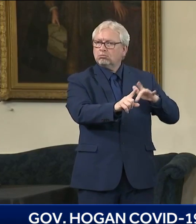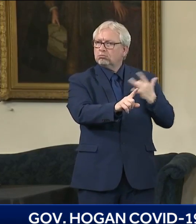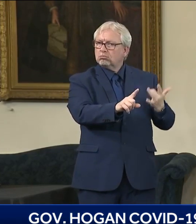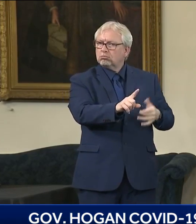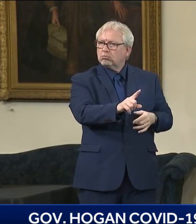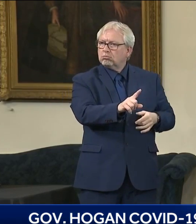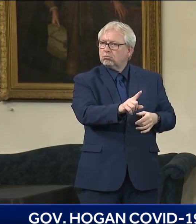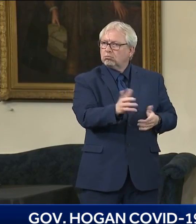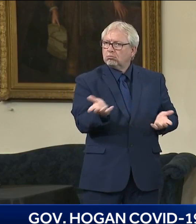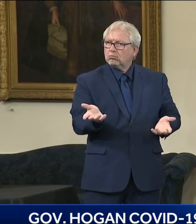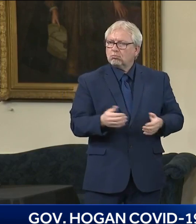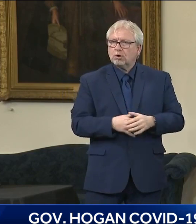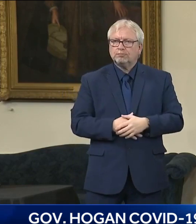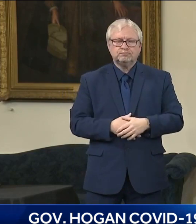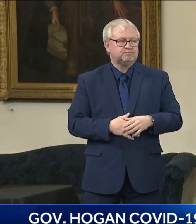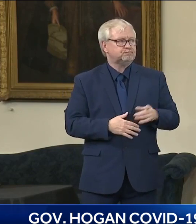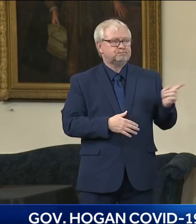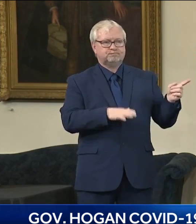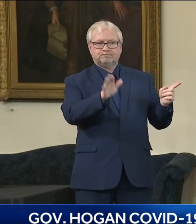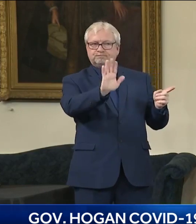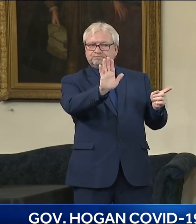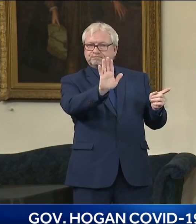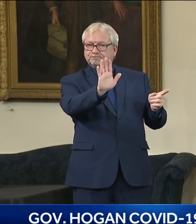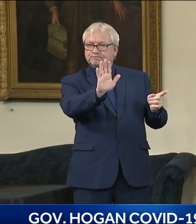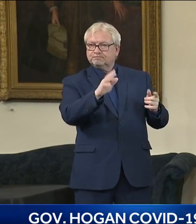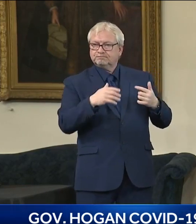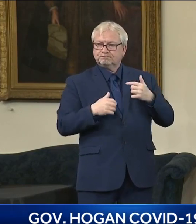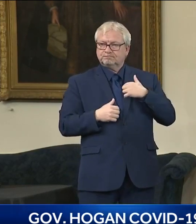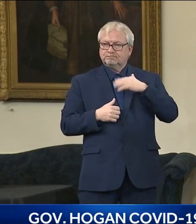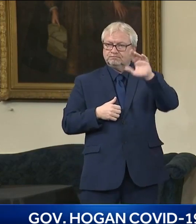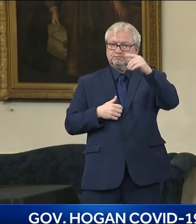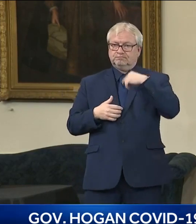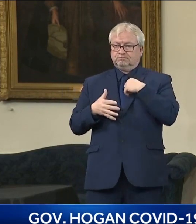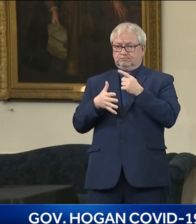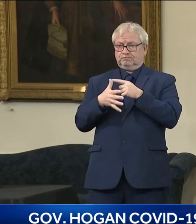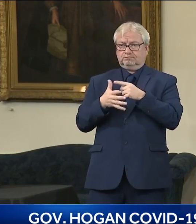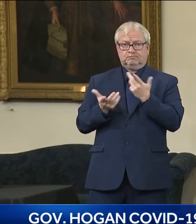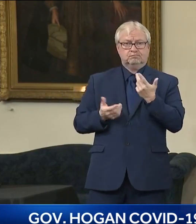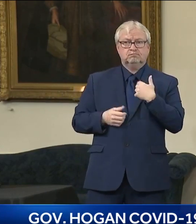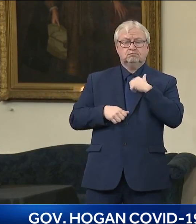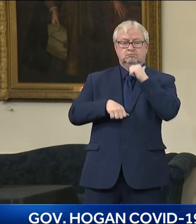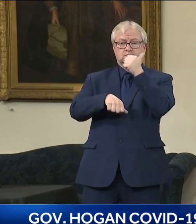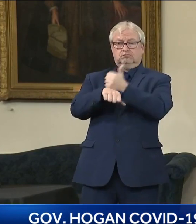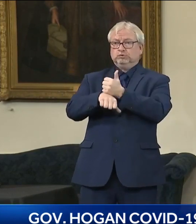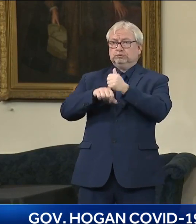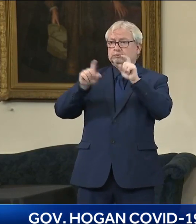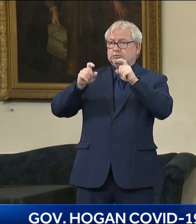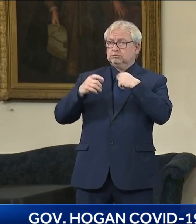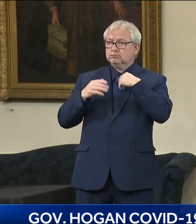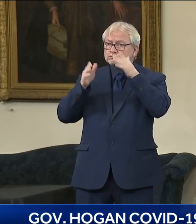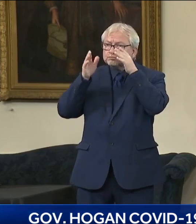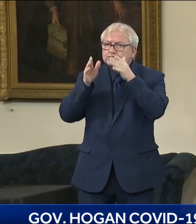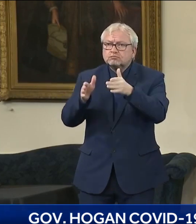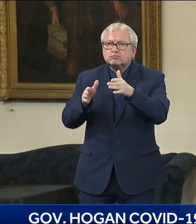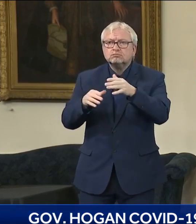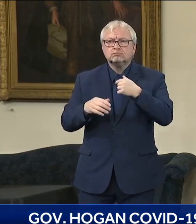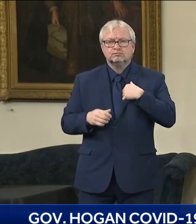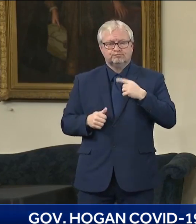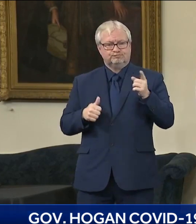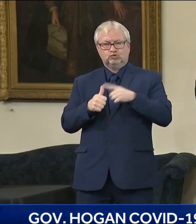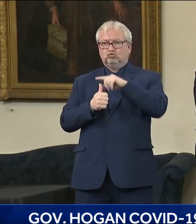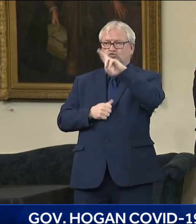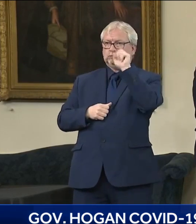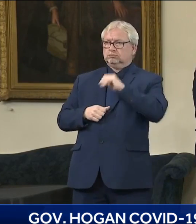effort on testing. And we're the first ones in America to work on a statewide plan. So it's not only now or we're behind. And we've known this has been an issue.